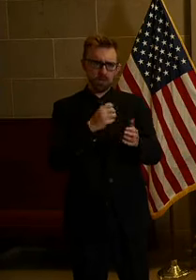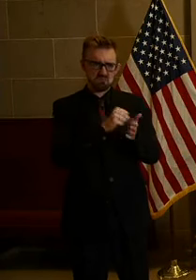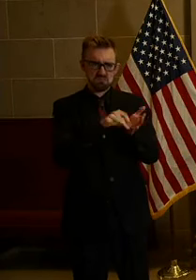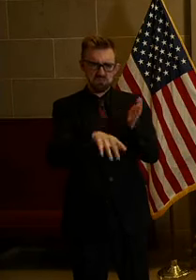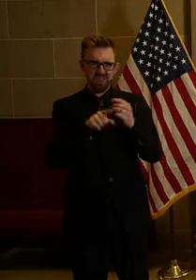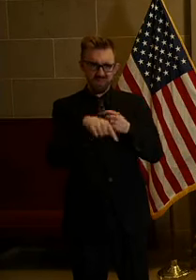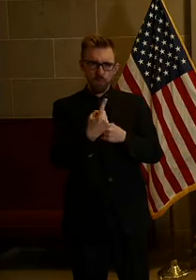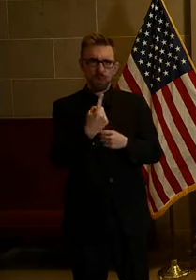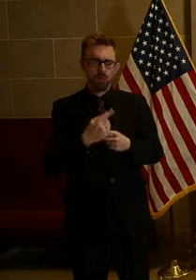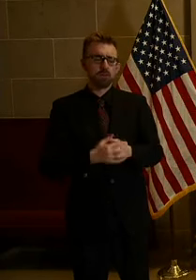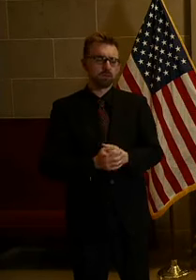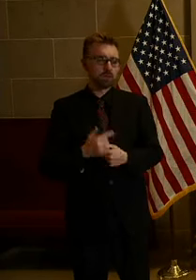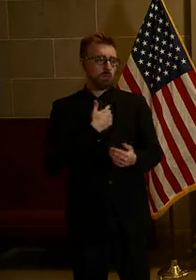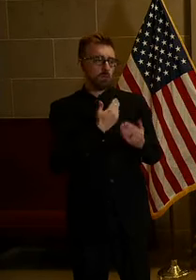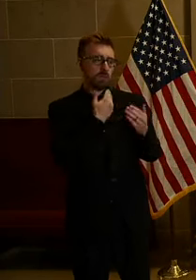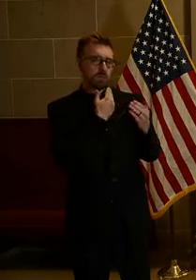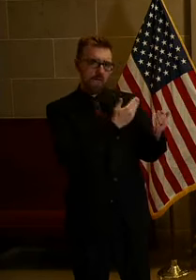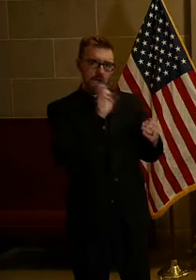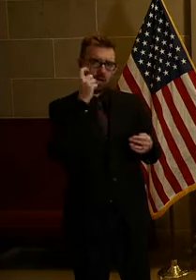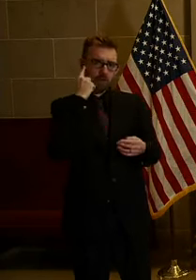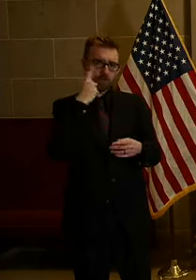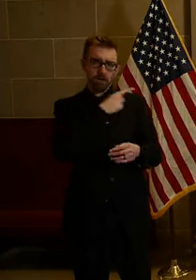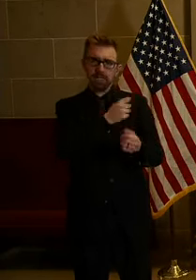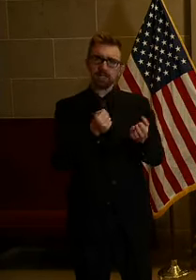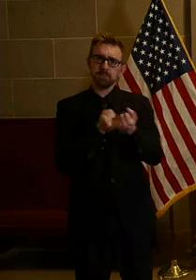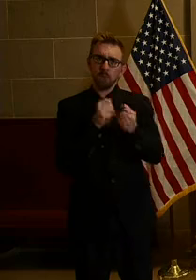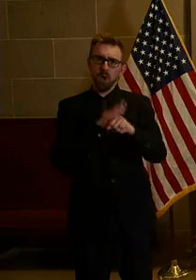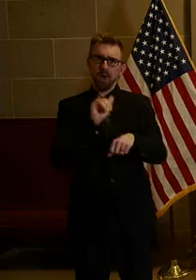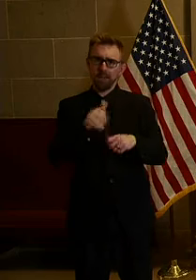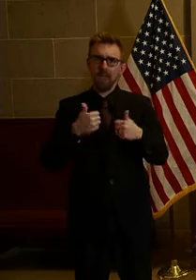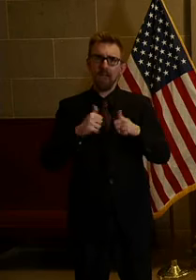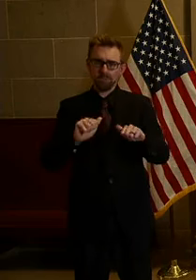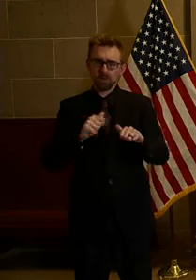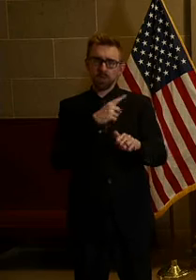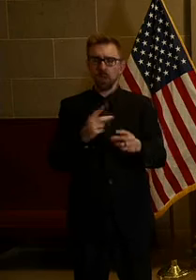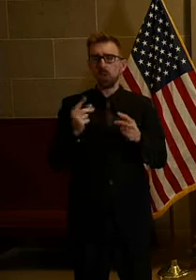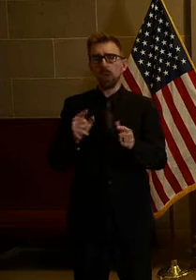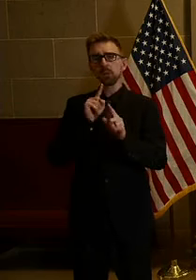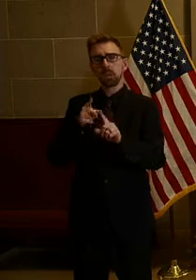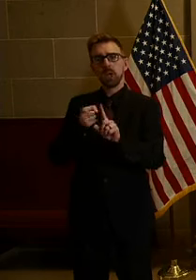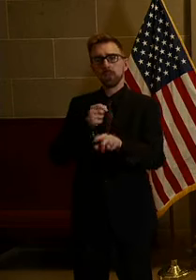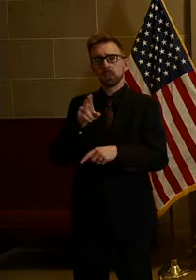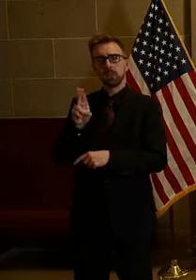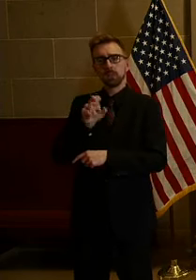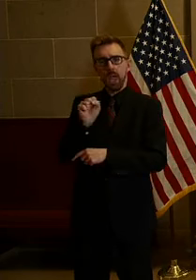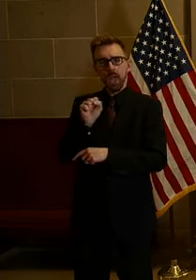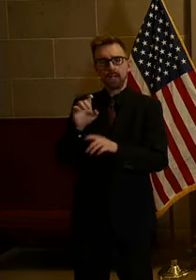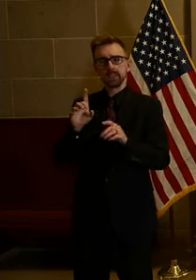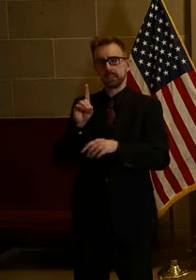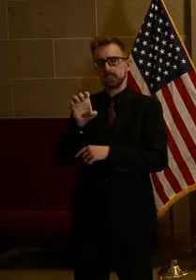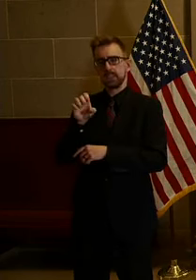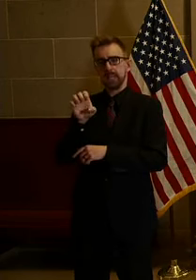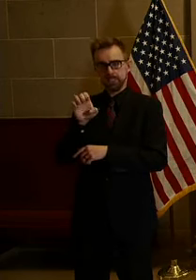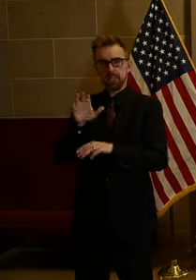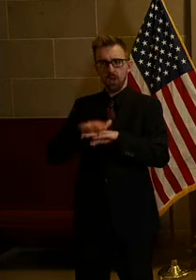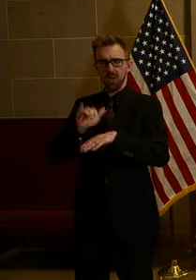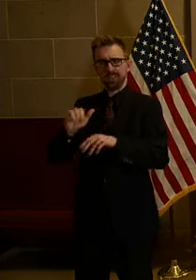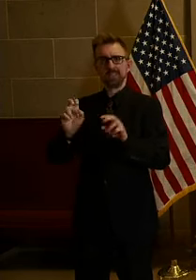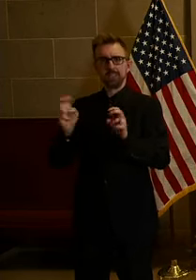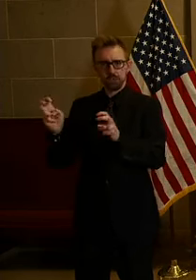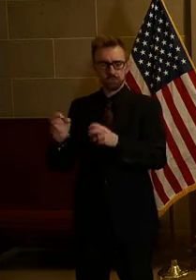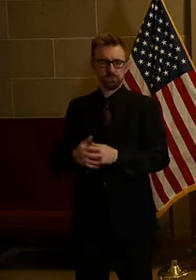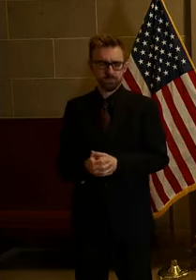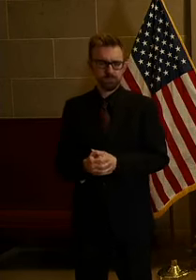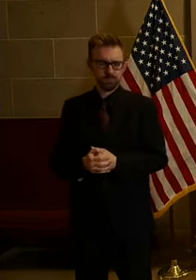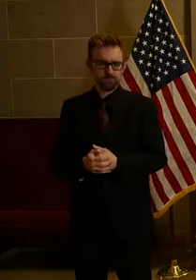thank Governor Parson for his support on that effort and appreciate the quick response from the U.S. Department of Education on this issue. As